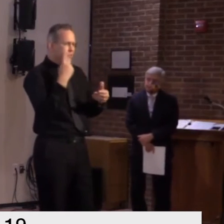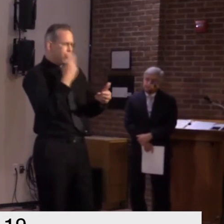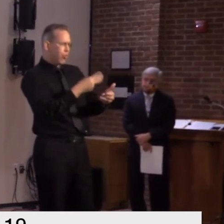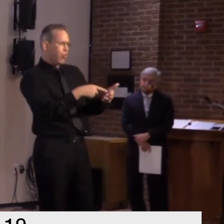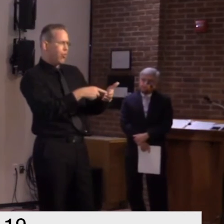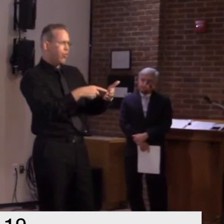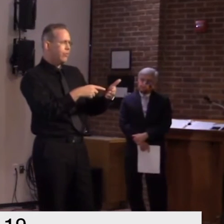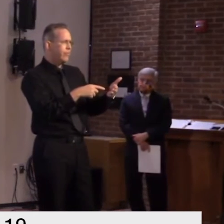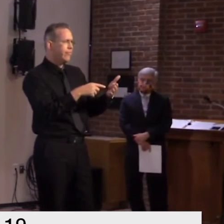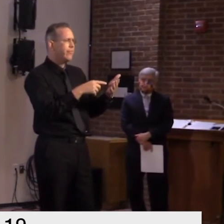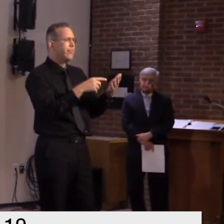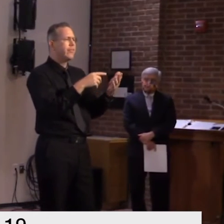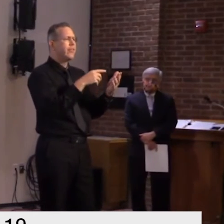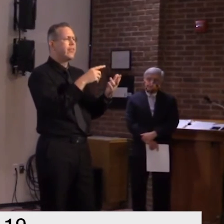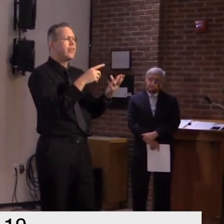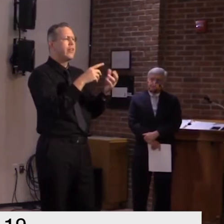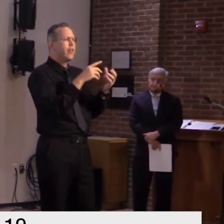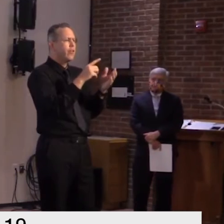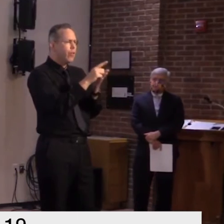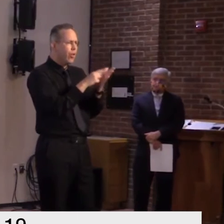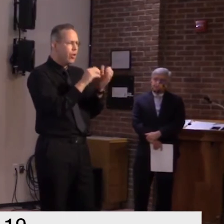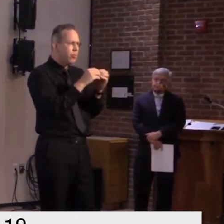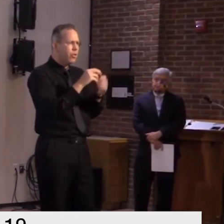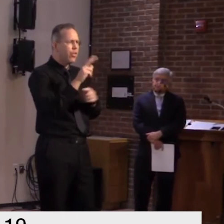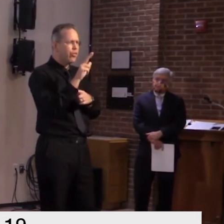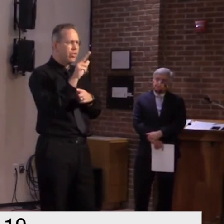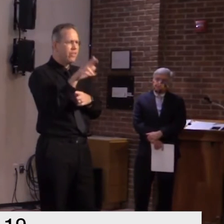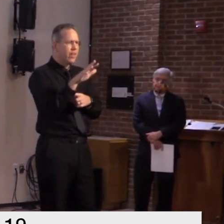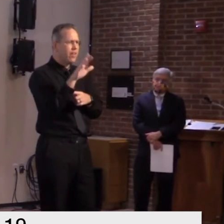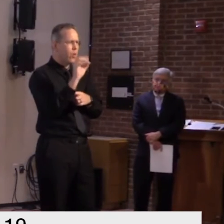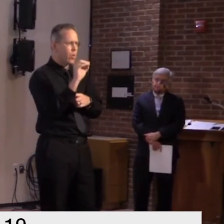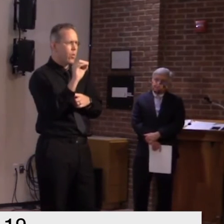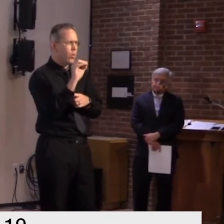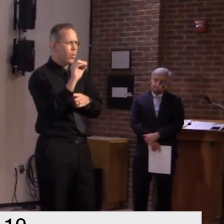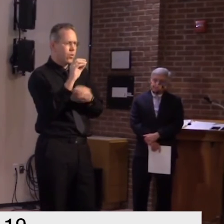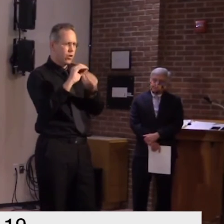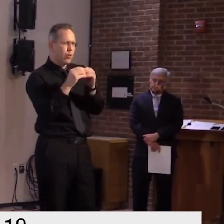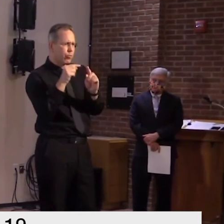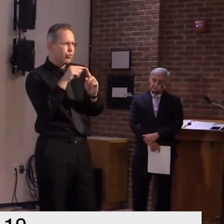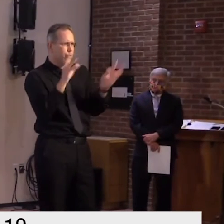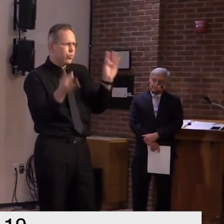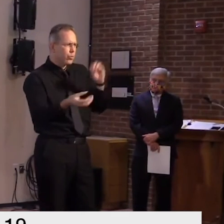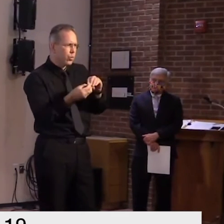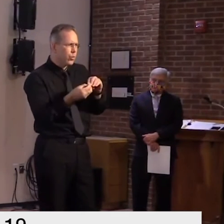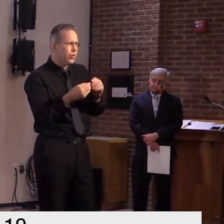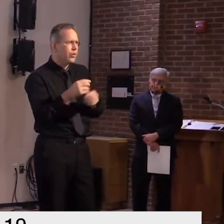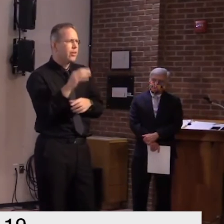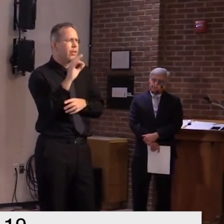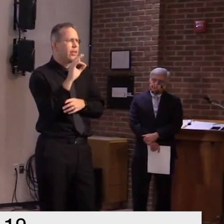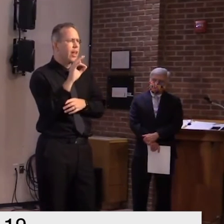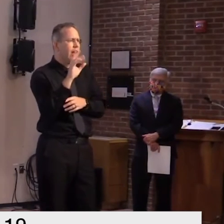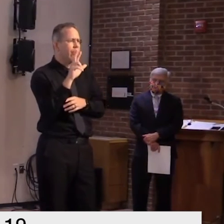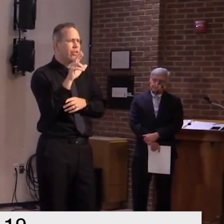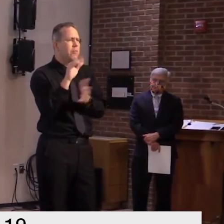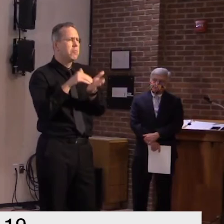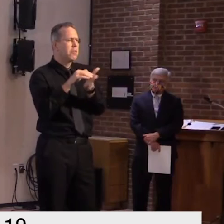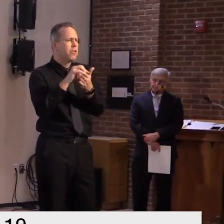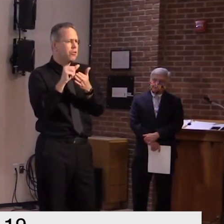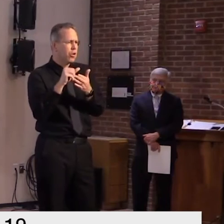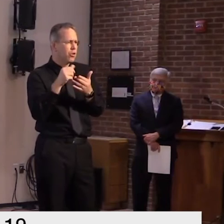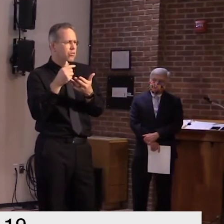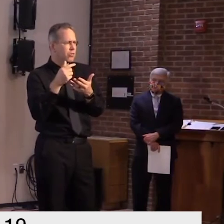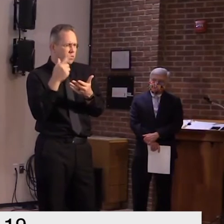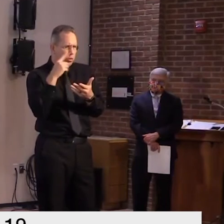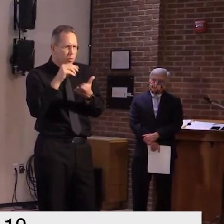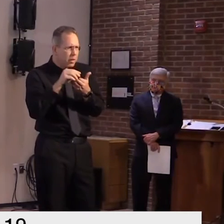vermont housing conservation board uh so it was a total of twenty ninety three million out of the three hundred um um but we haven't uh